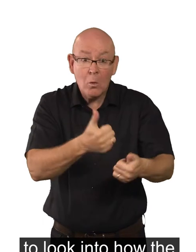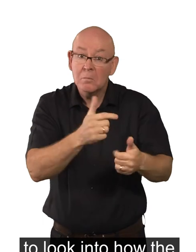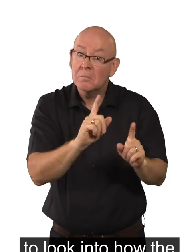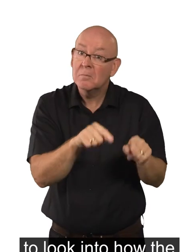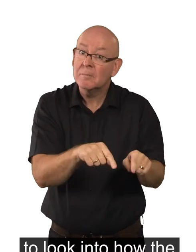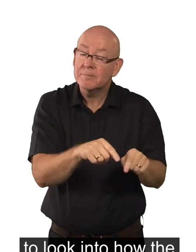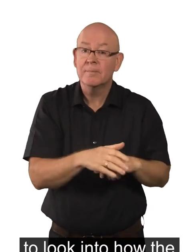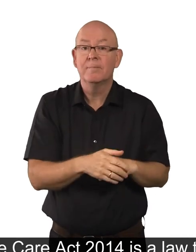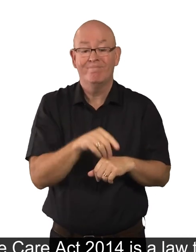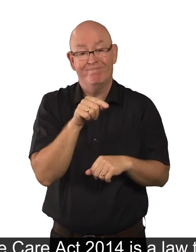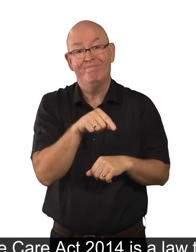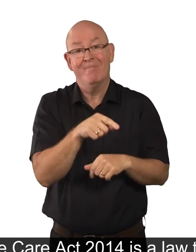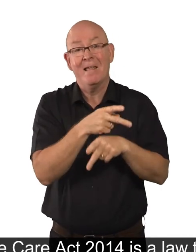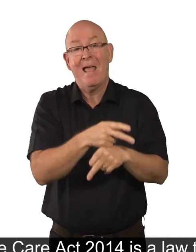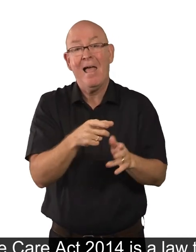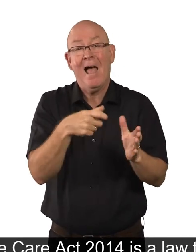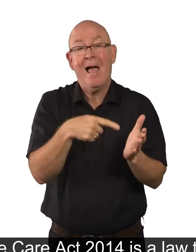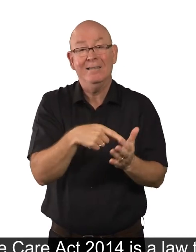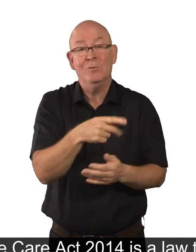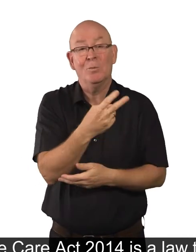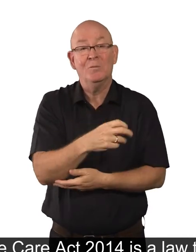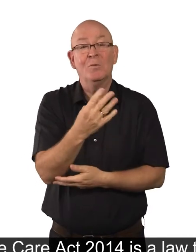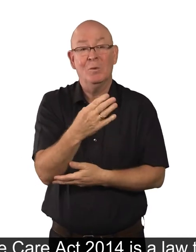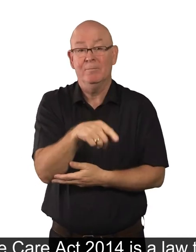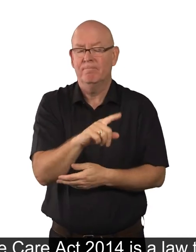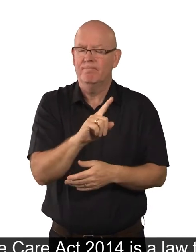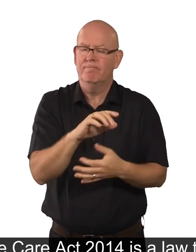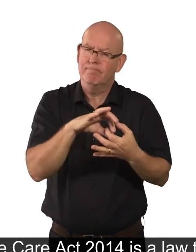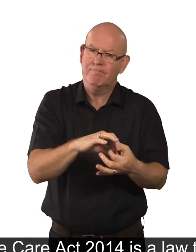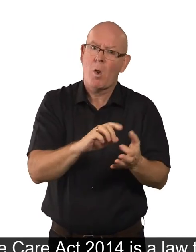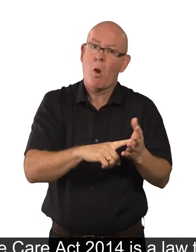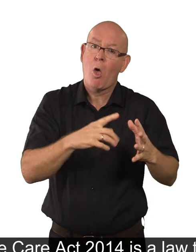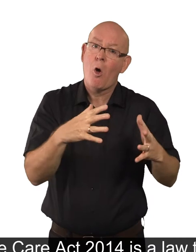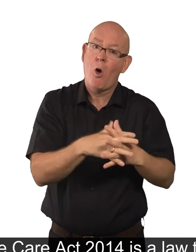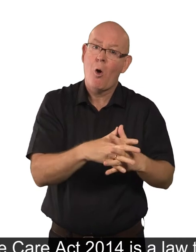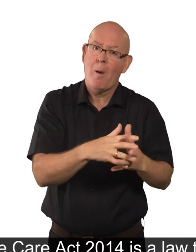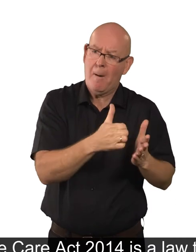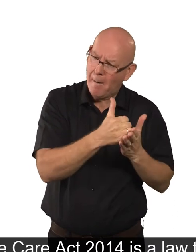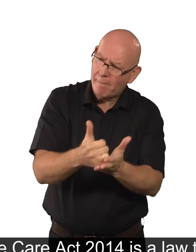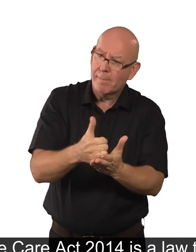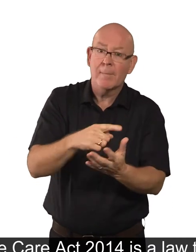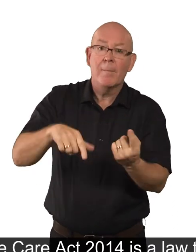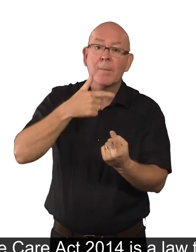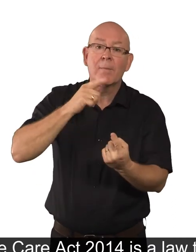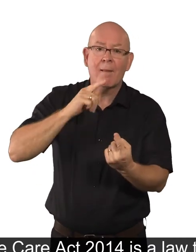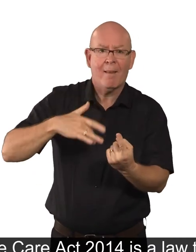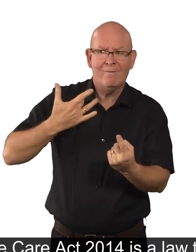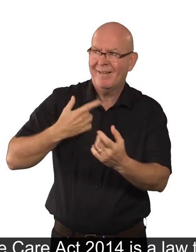working. The CARE Act 2014 is a law that helps people to live independently.